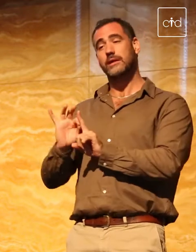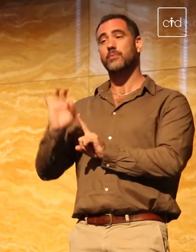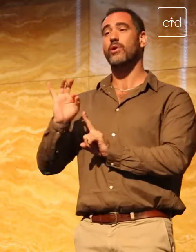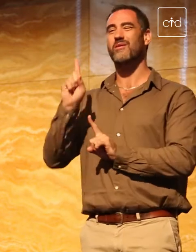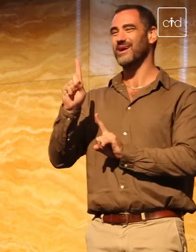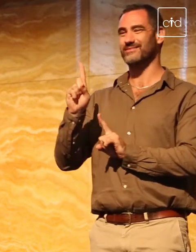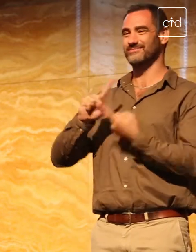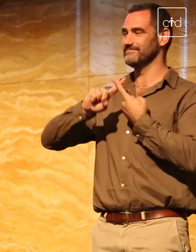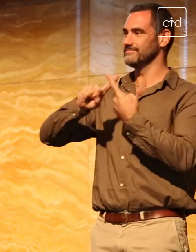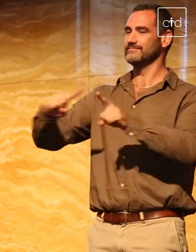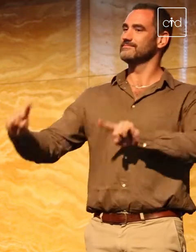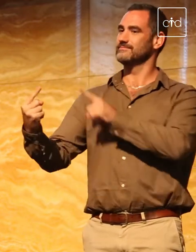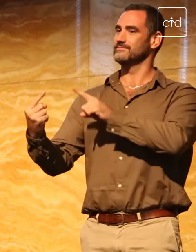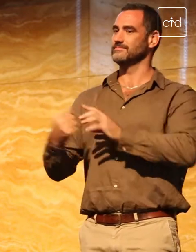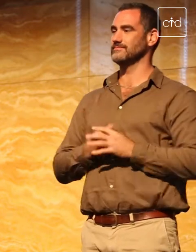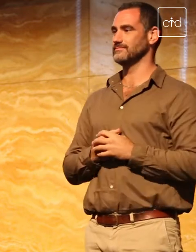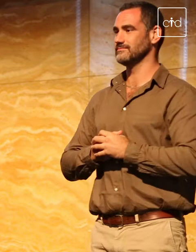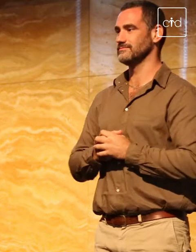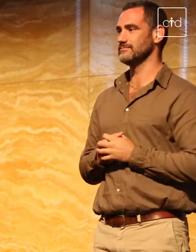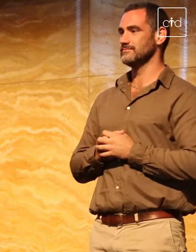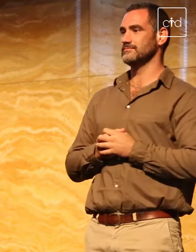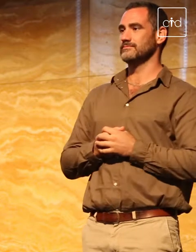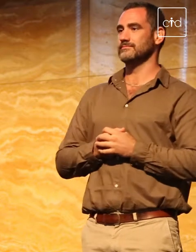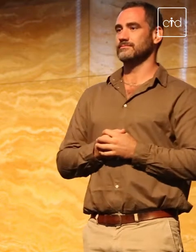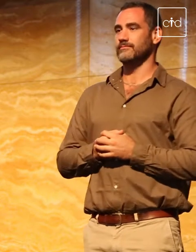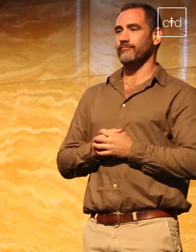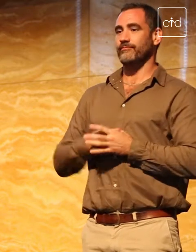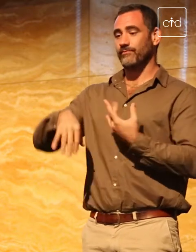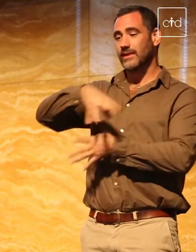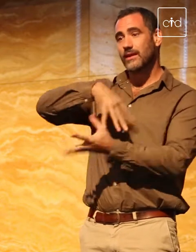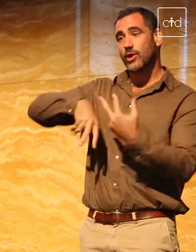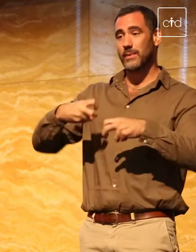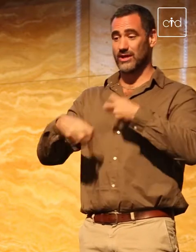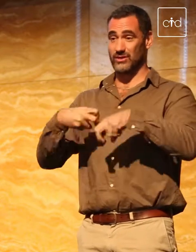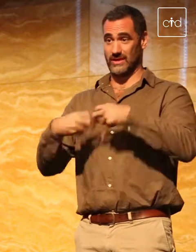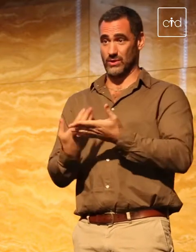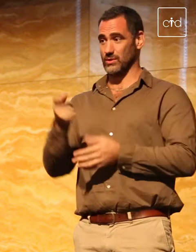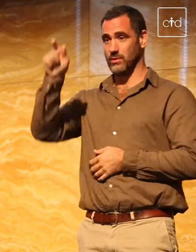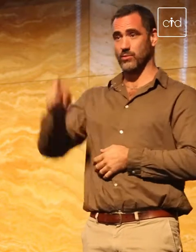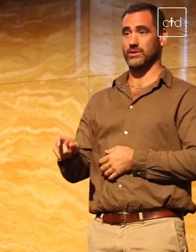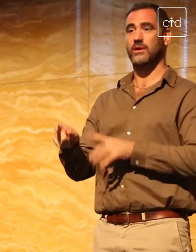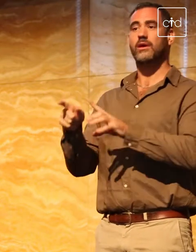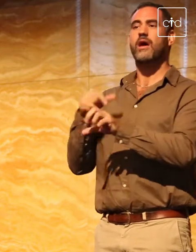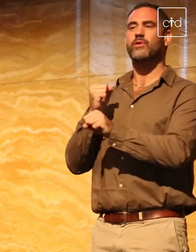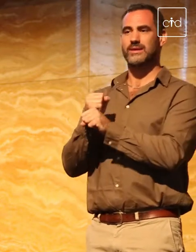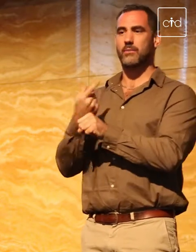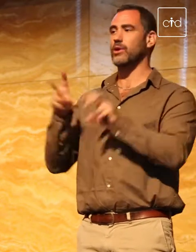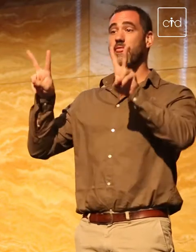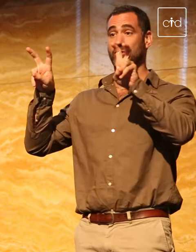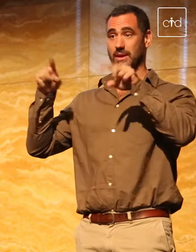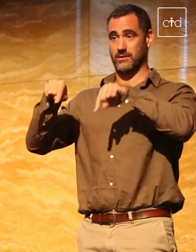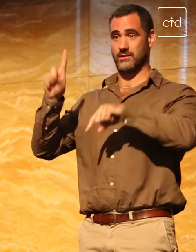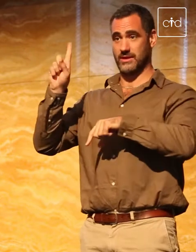When there are a combination of issues, including, for example, the big topic that you're looking at today,